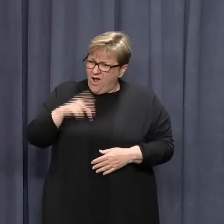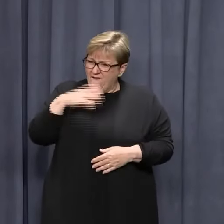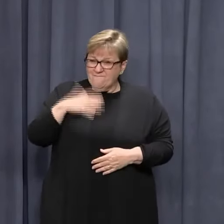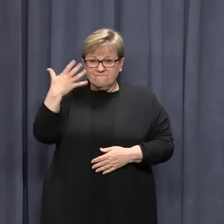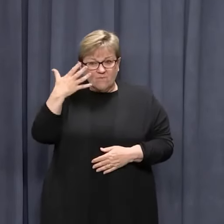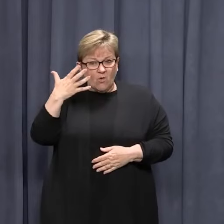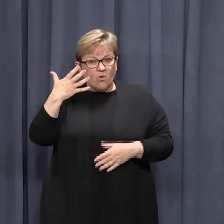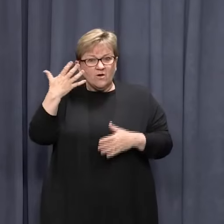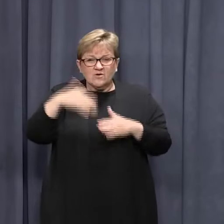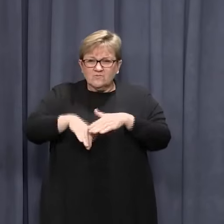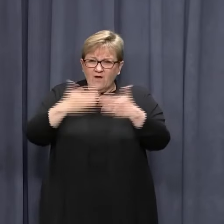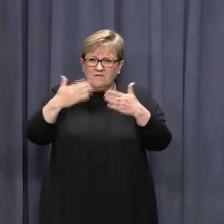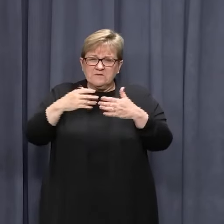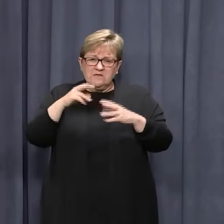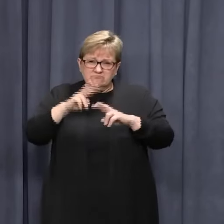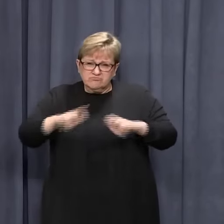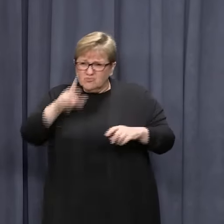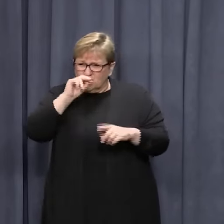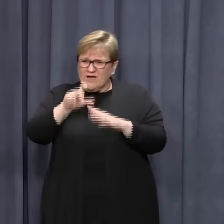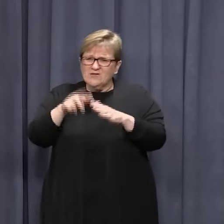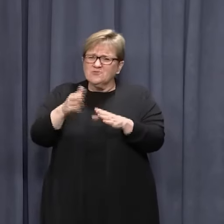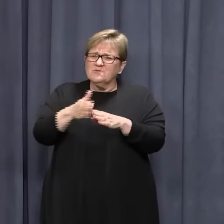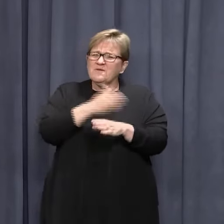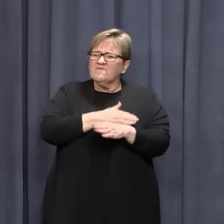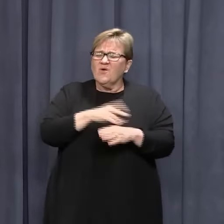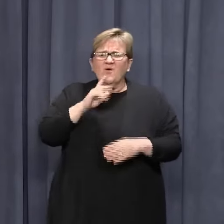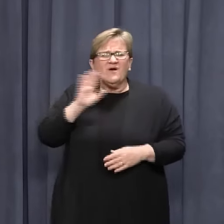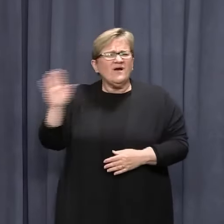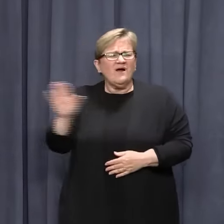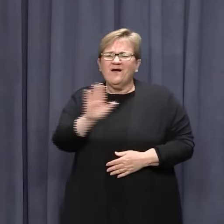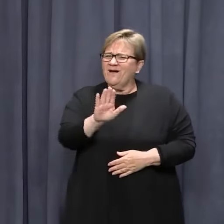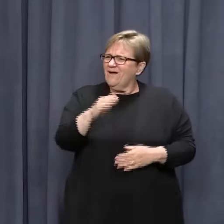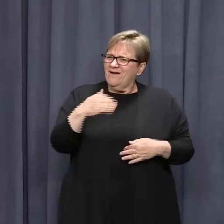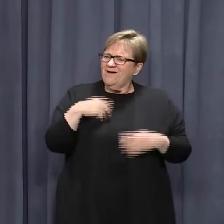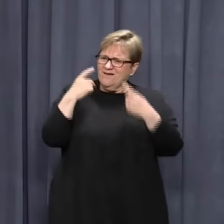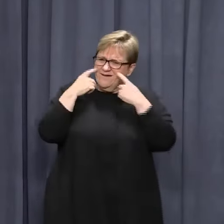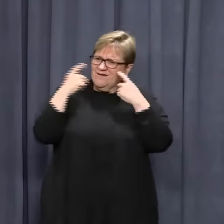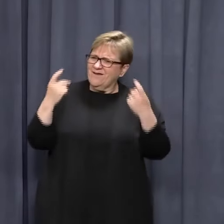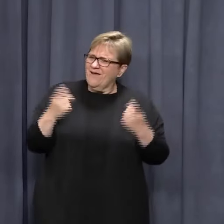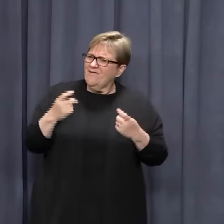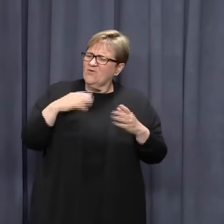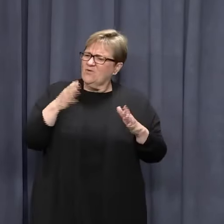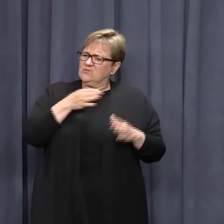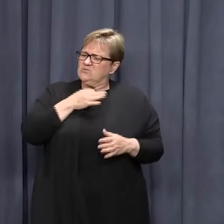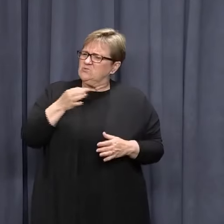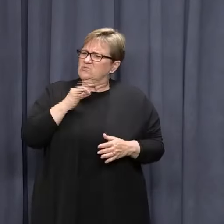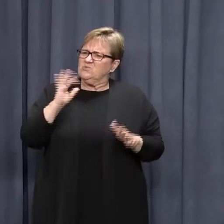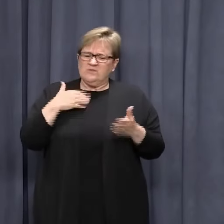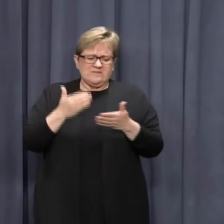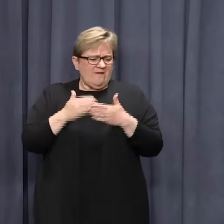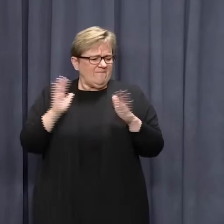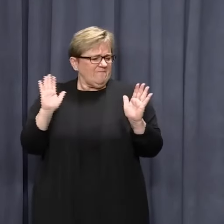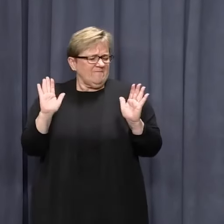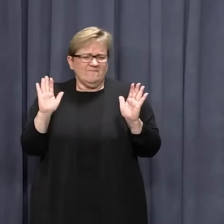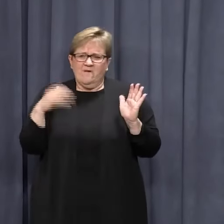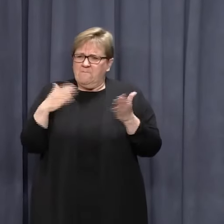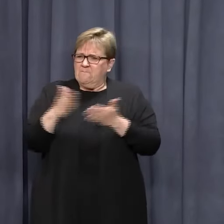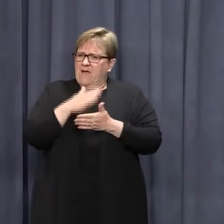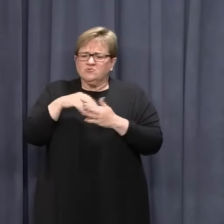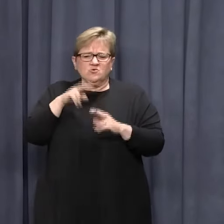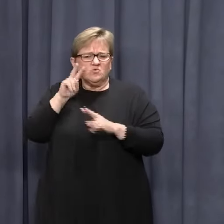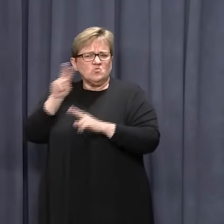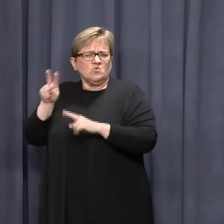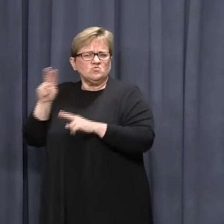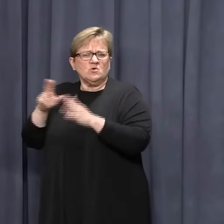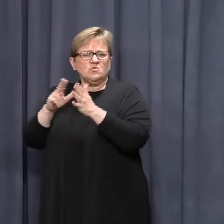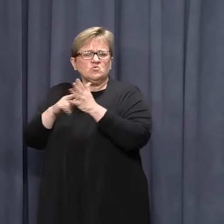five days? It couldn't have been done any sooner? Because we're very cautious and we're very safe. And we had to see if there was any outbreaks